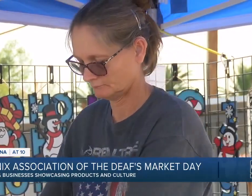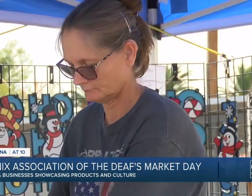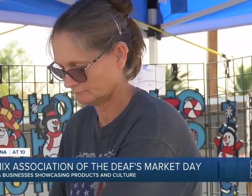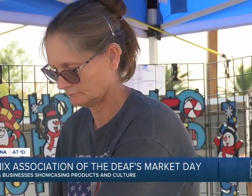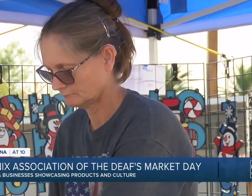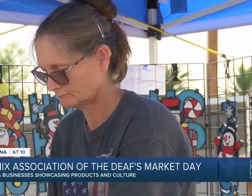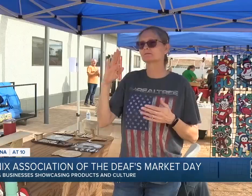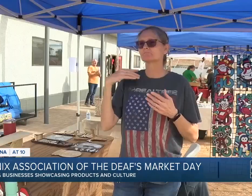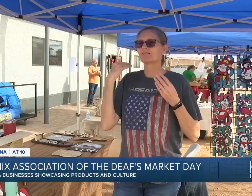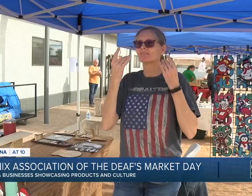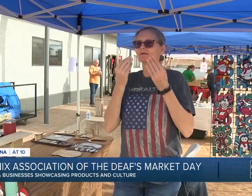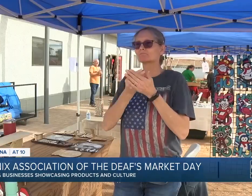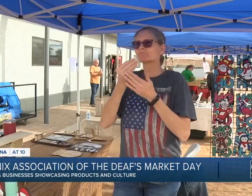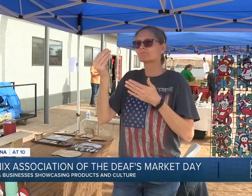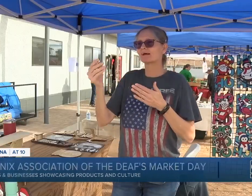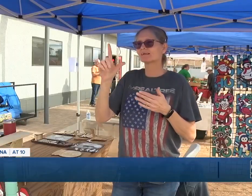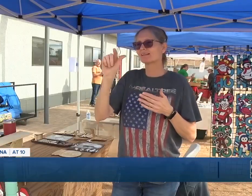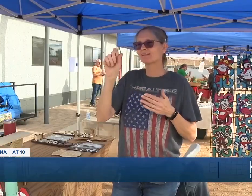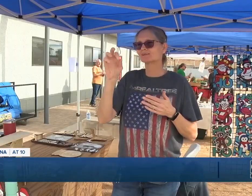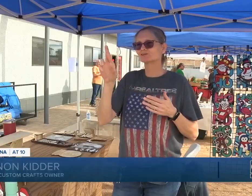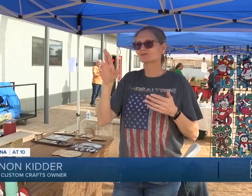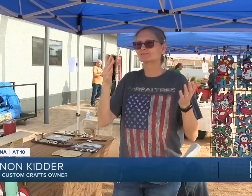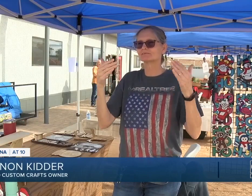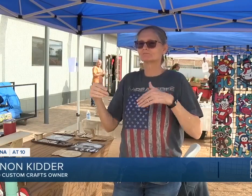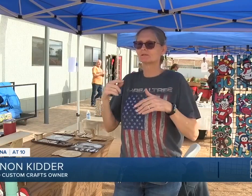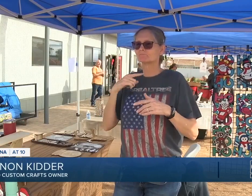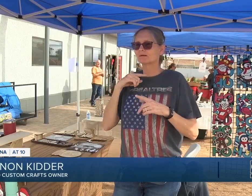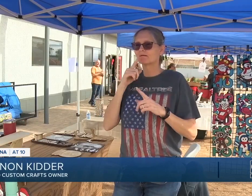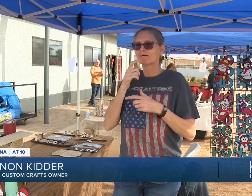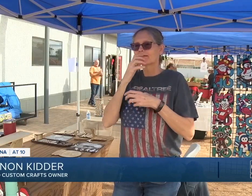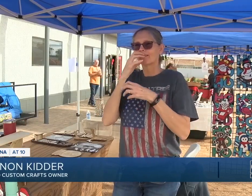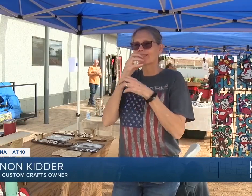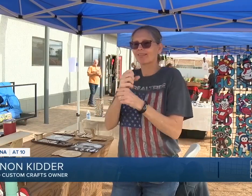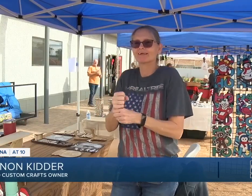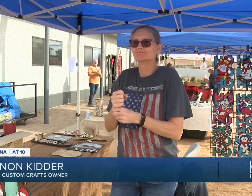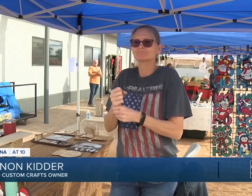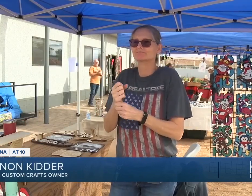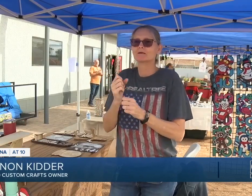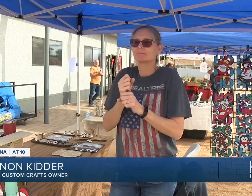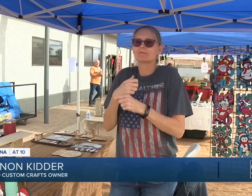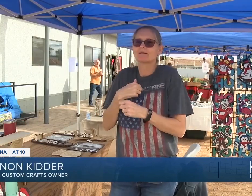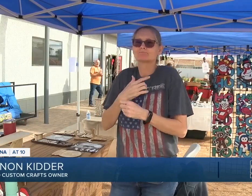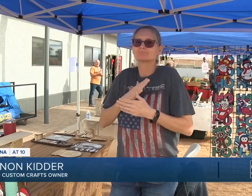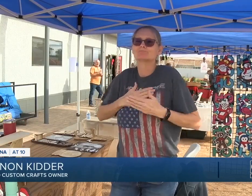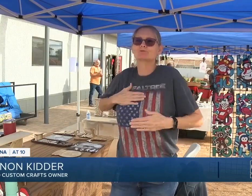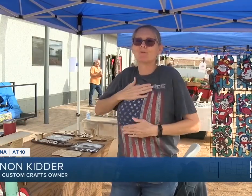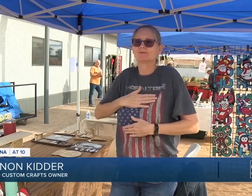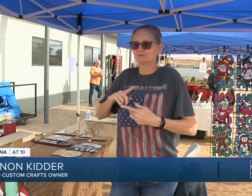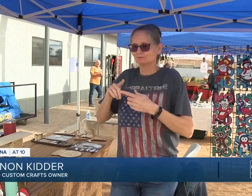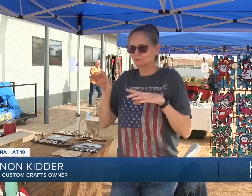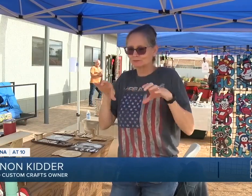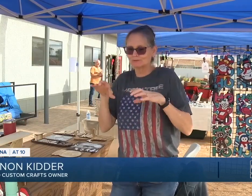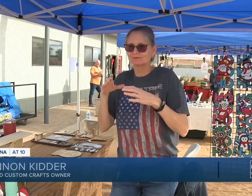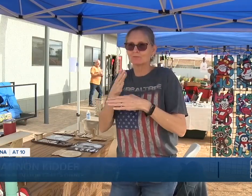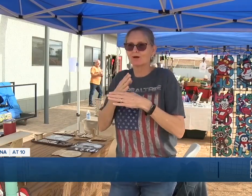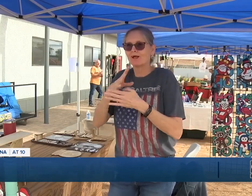Midas touch. So last February I was thinking about buying a laser and I just kind of fell in love with the